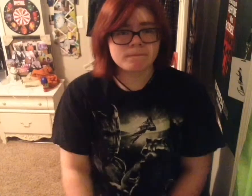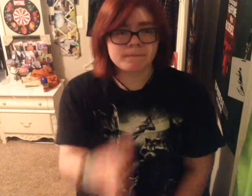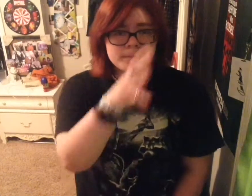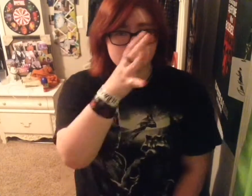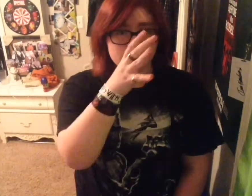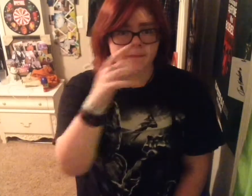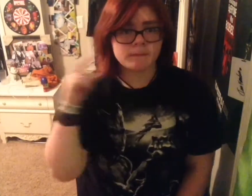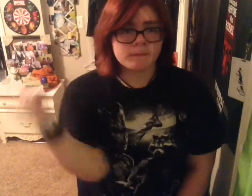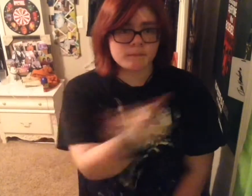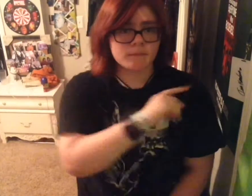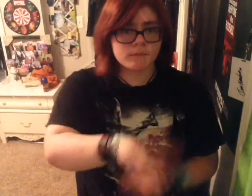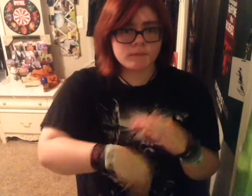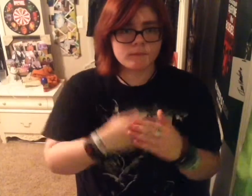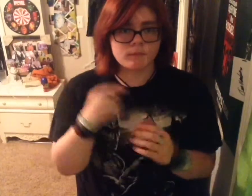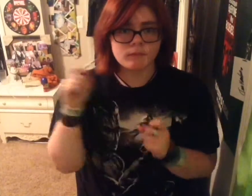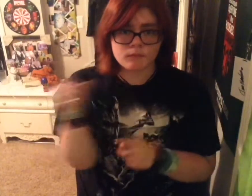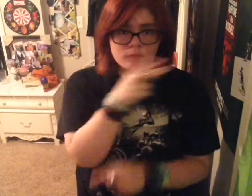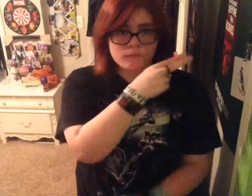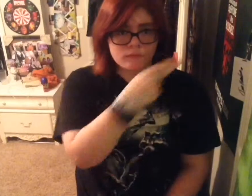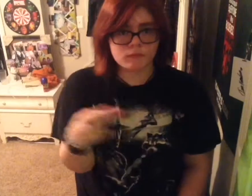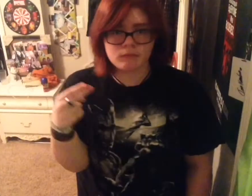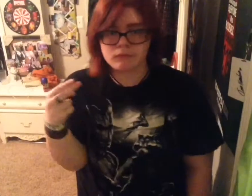I'm not the way I'll go to hell